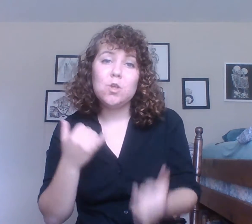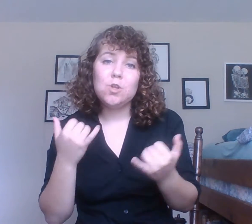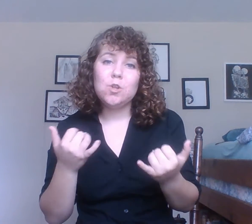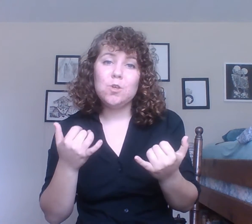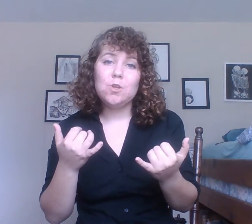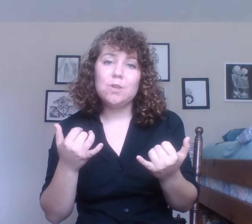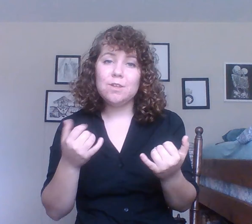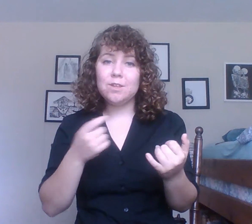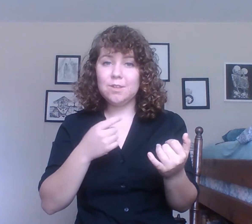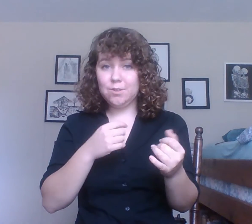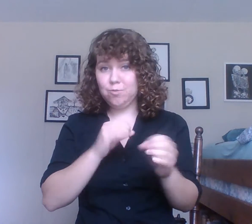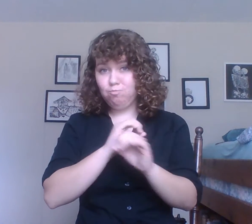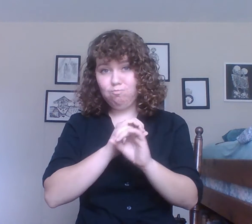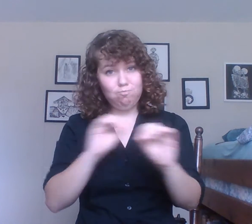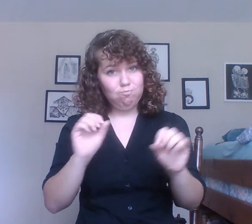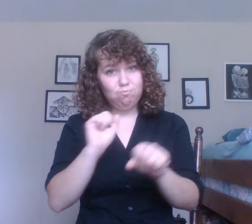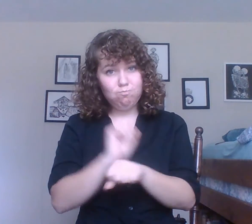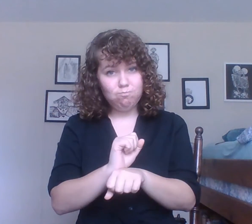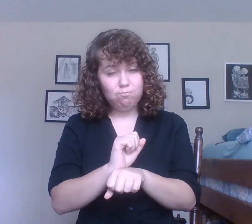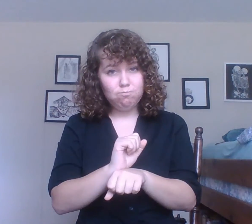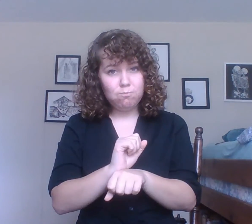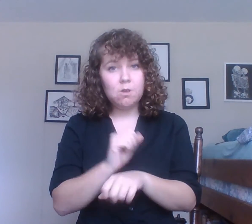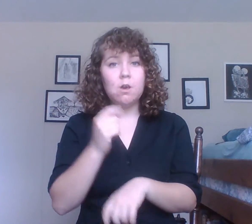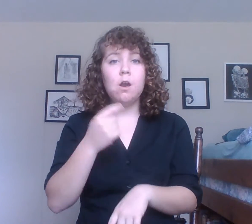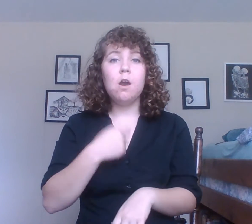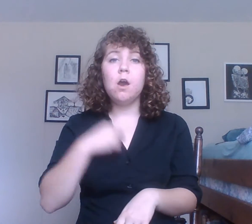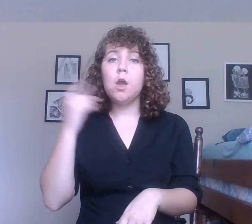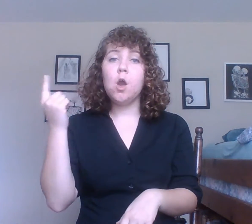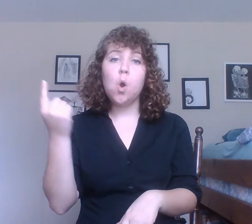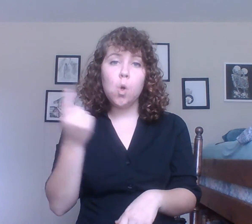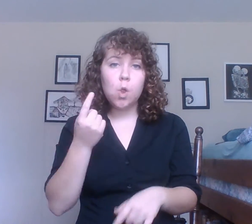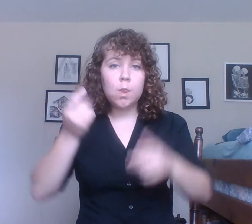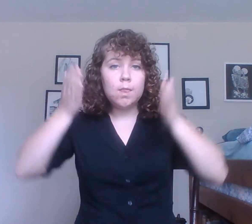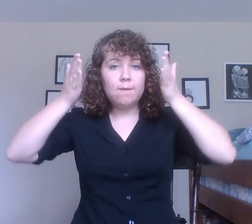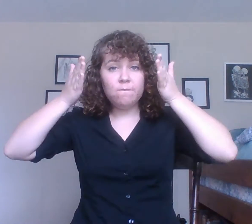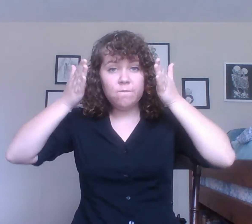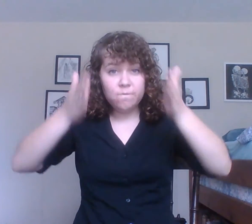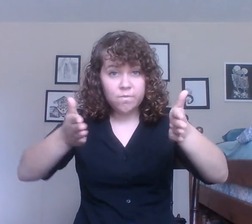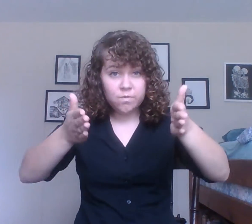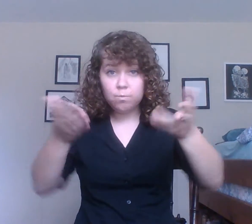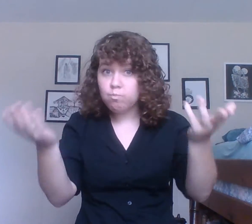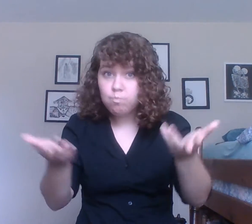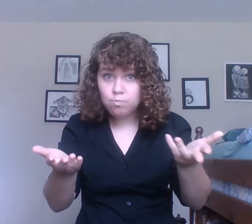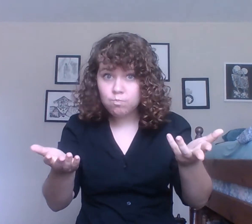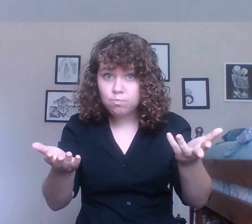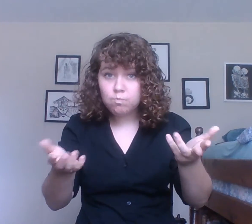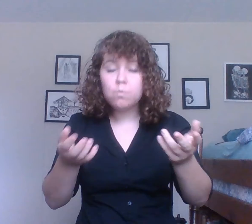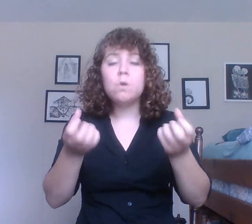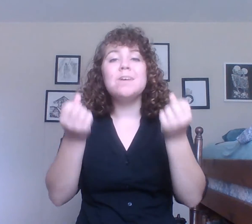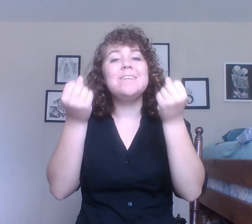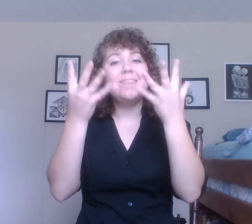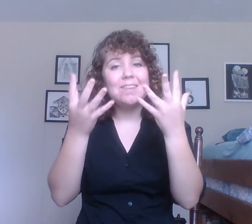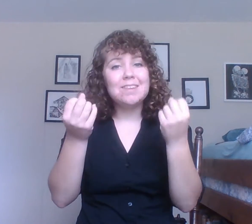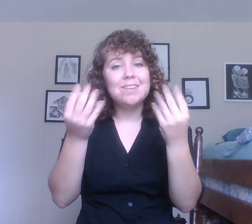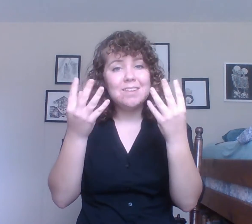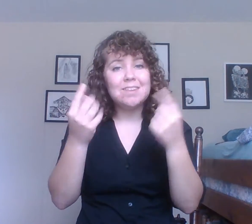so now I'm not working I'm just only focusing on my sign skill